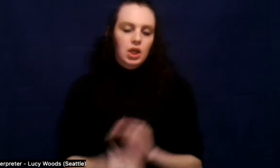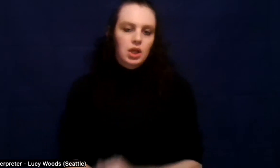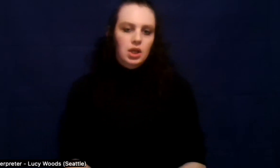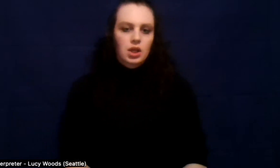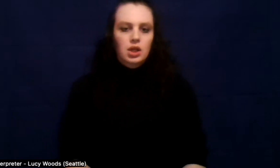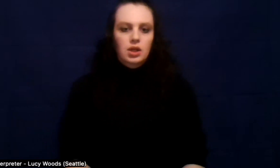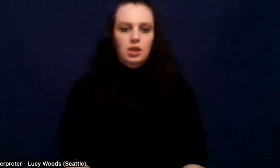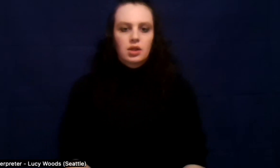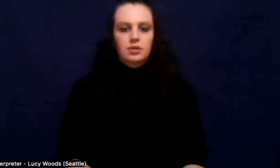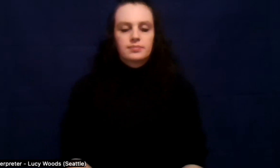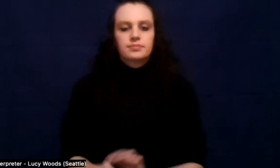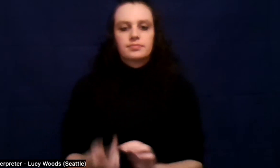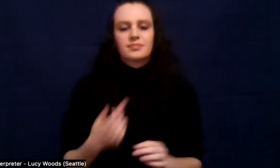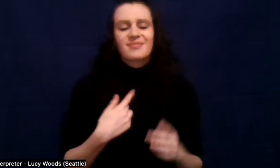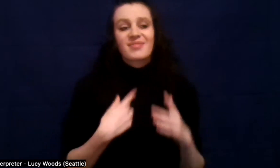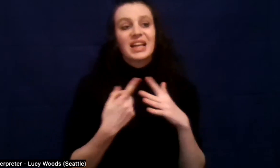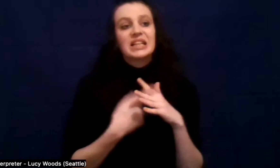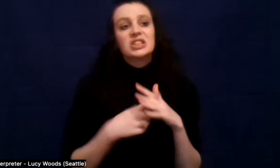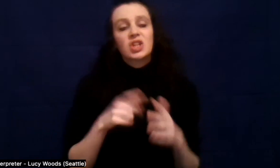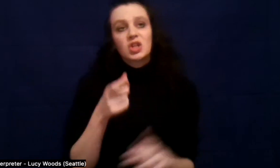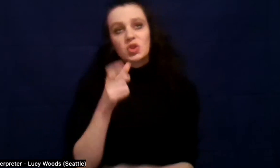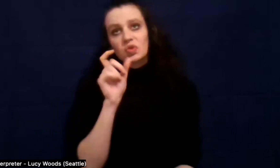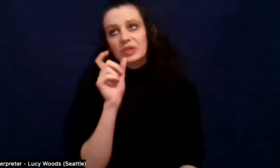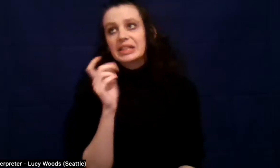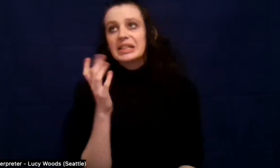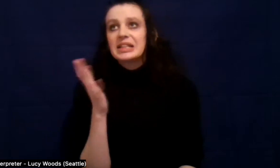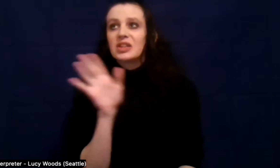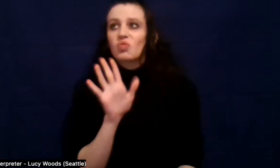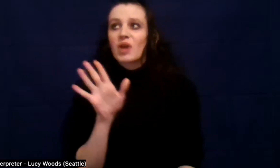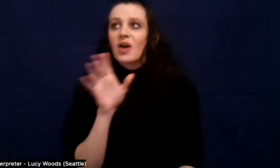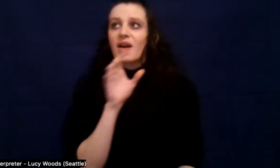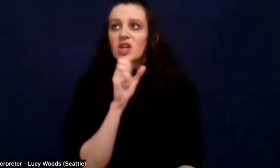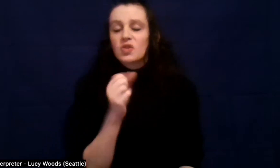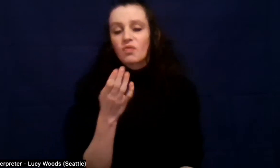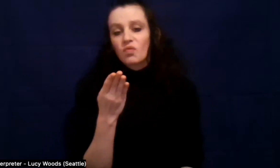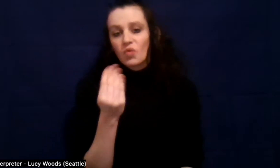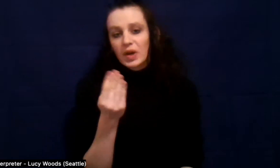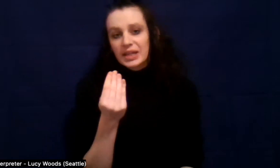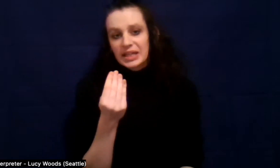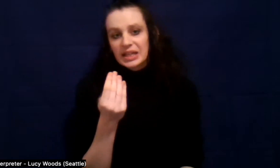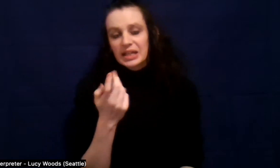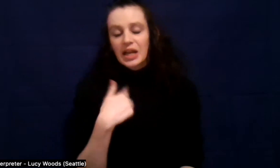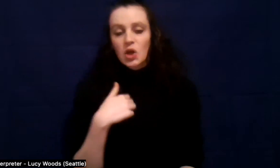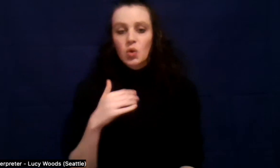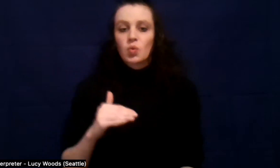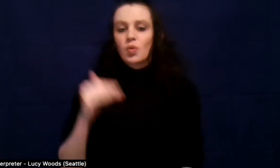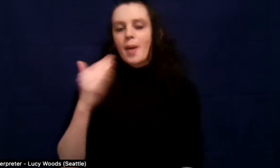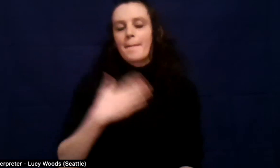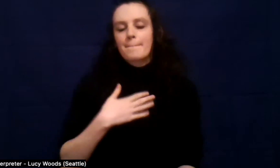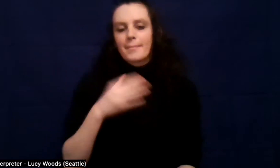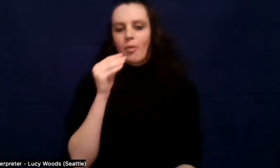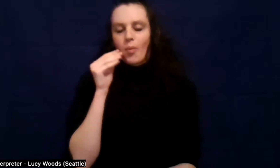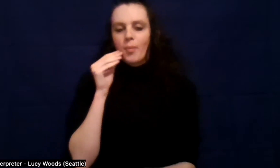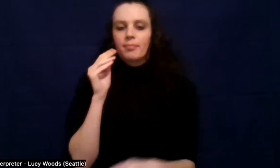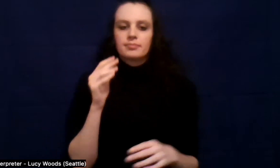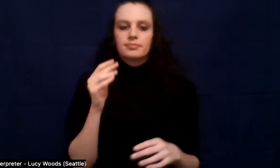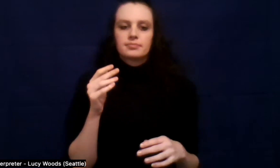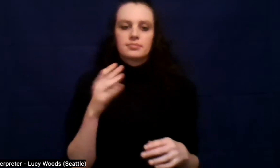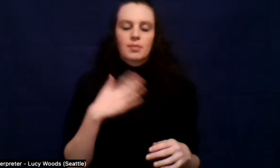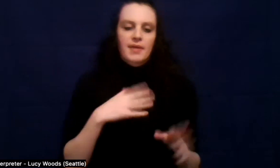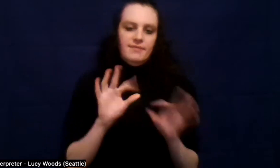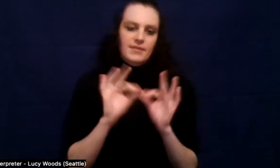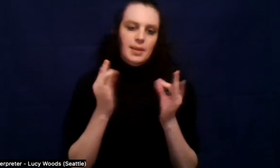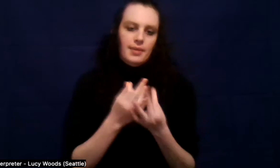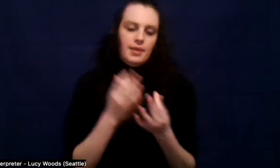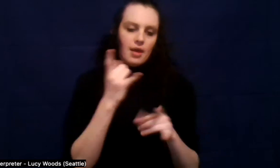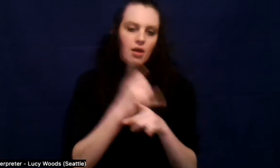I started drinking whenever I was 14. I grew up in an alcoholic home. So it was kind